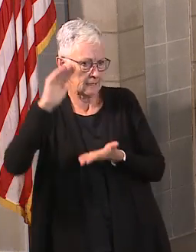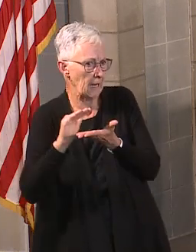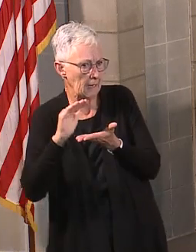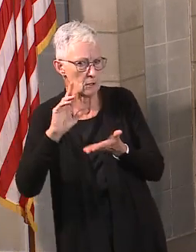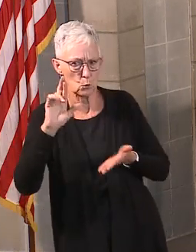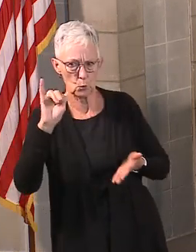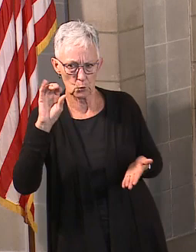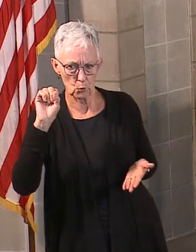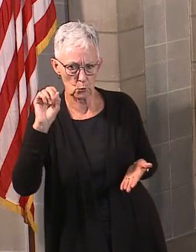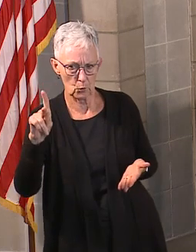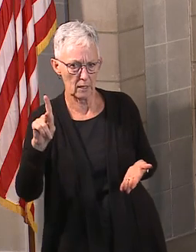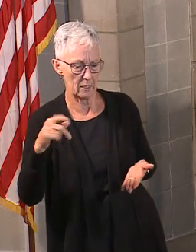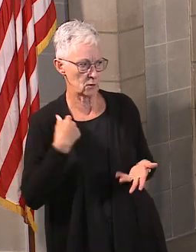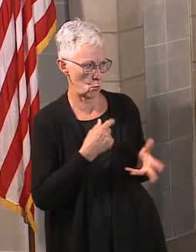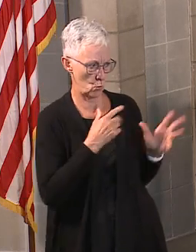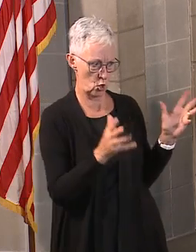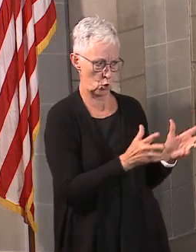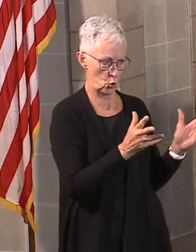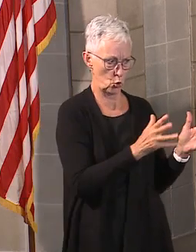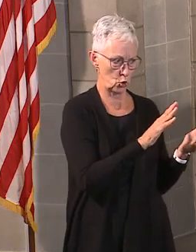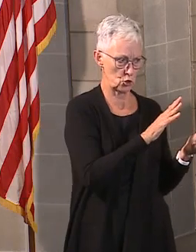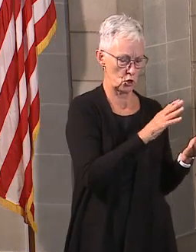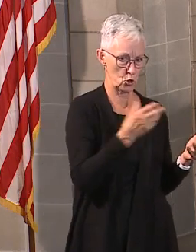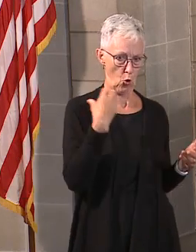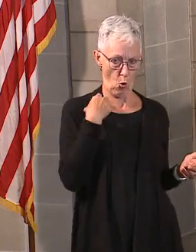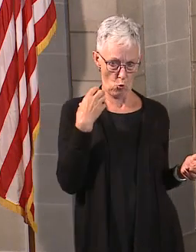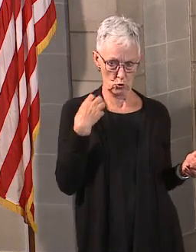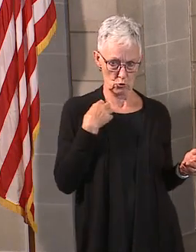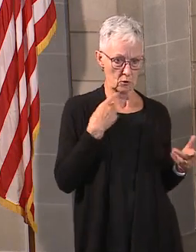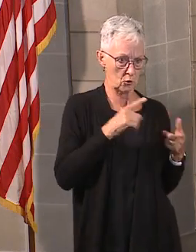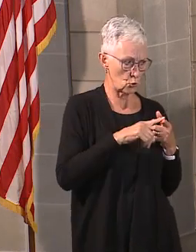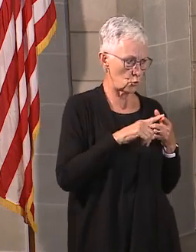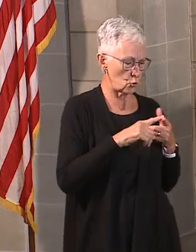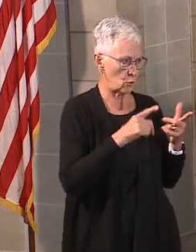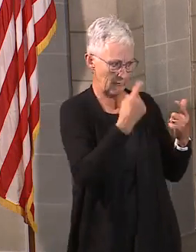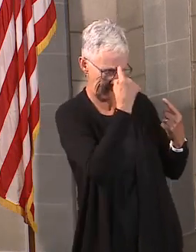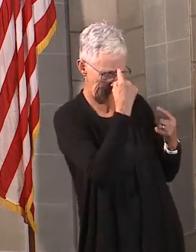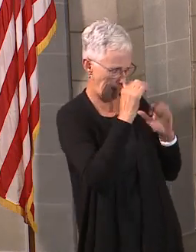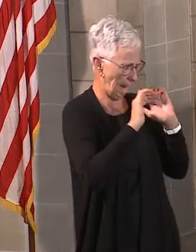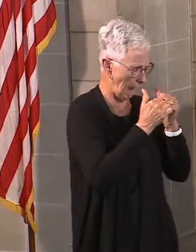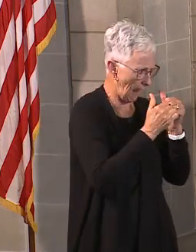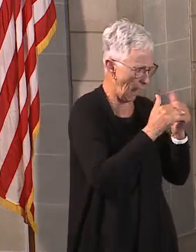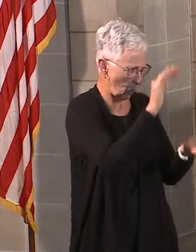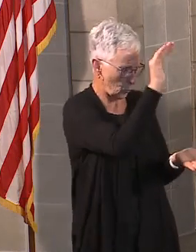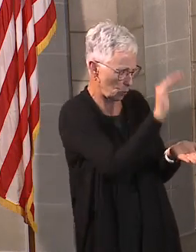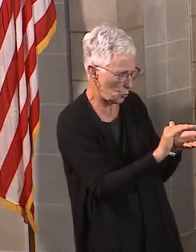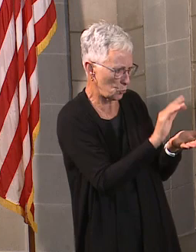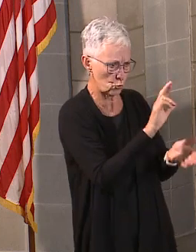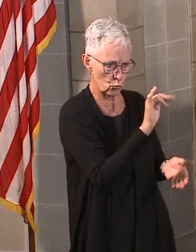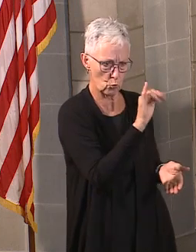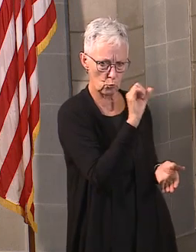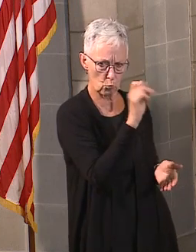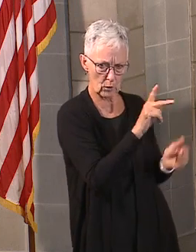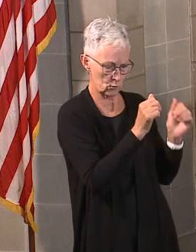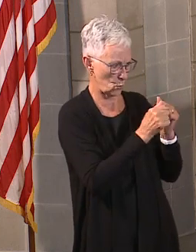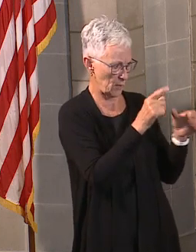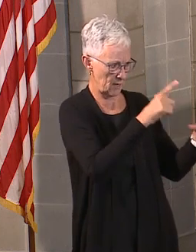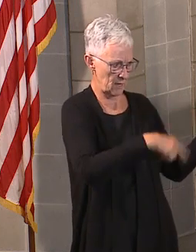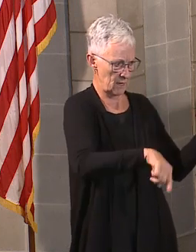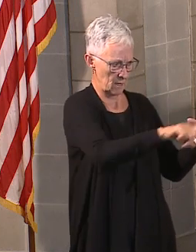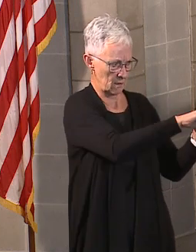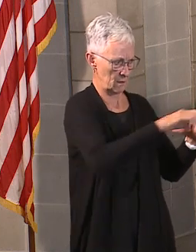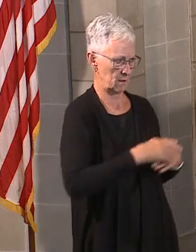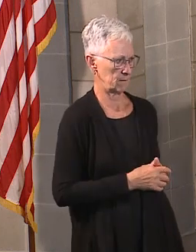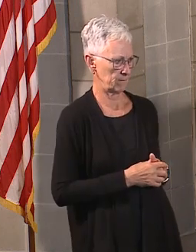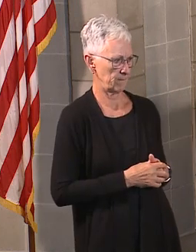coaches to take that responsibility with their sports teams to be able to do the socially distancing. And, in fact, I think in my last press briefing I used the example of a